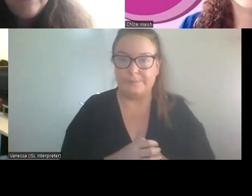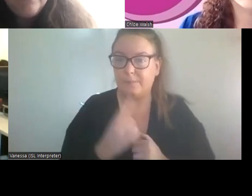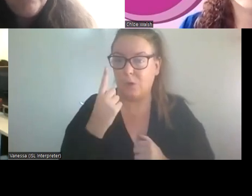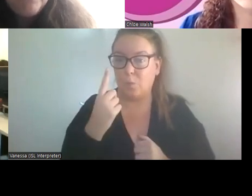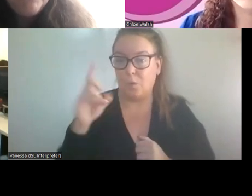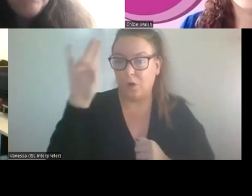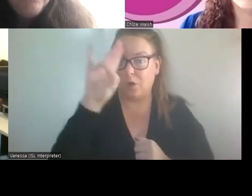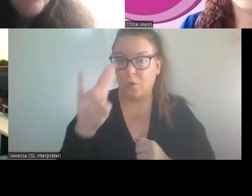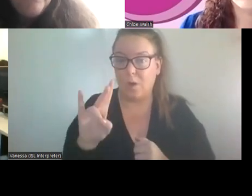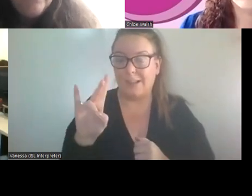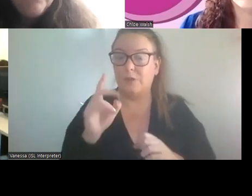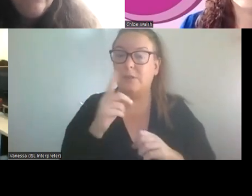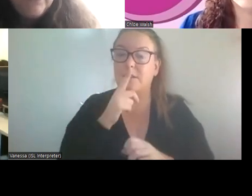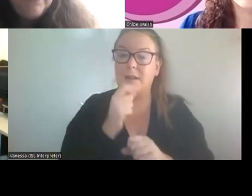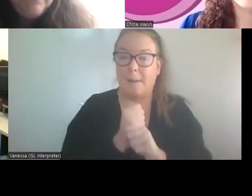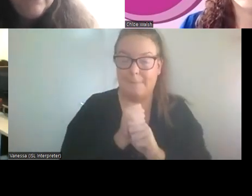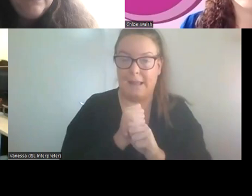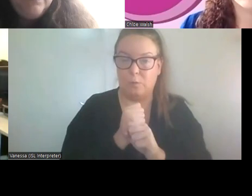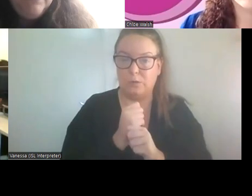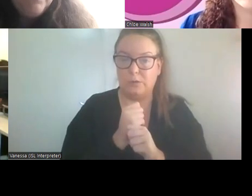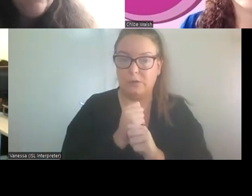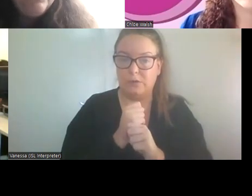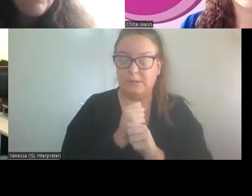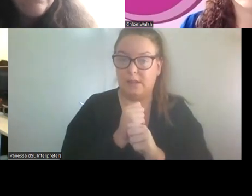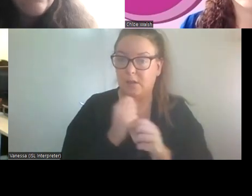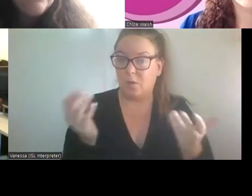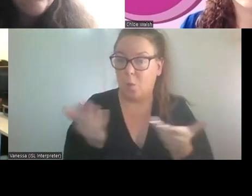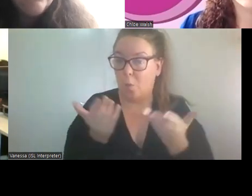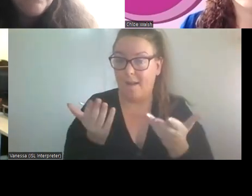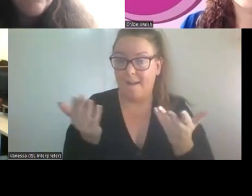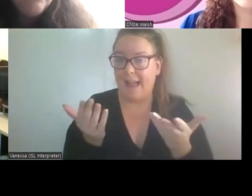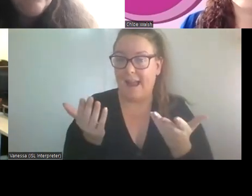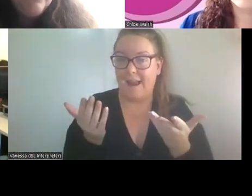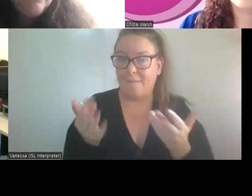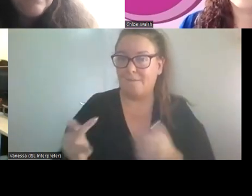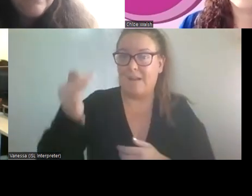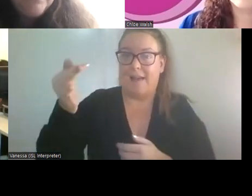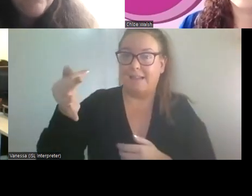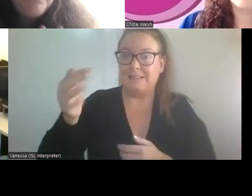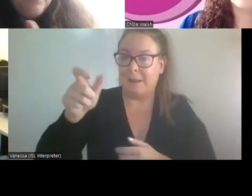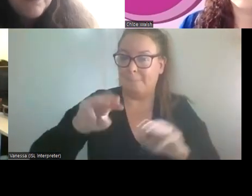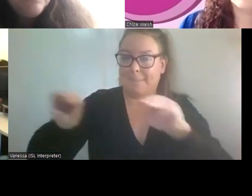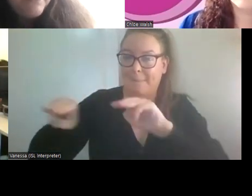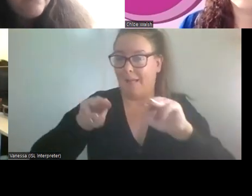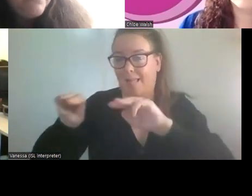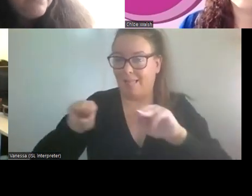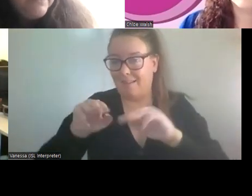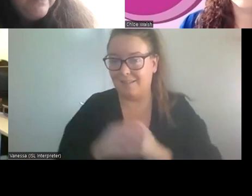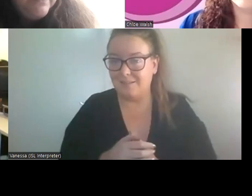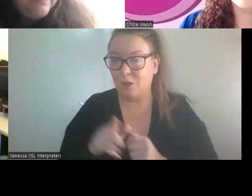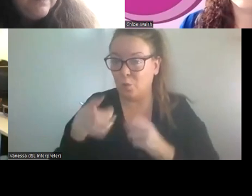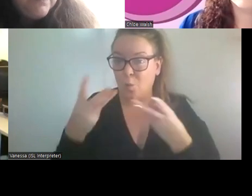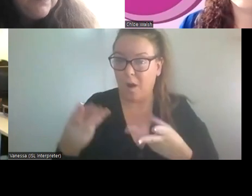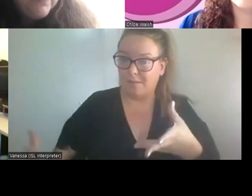question in there about where to find people, um, who, um, you want to engage